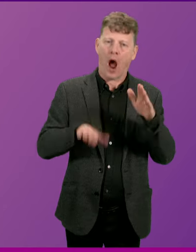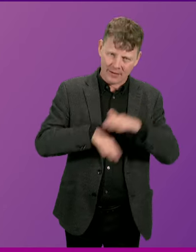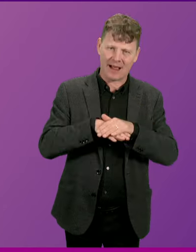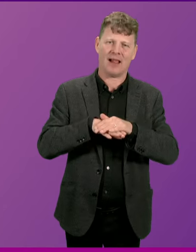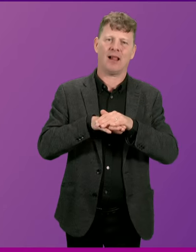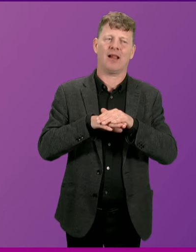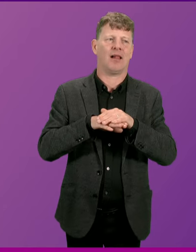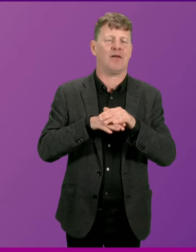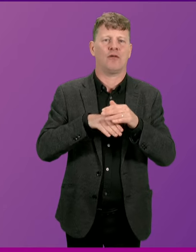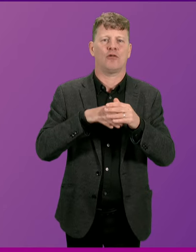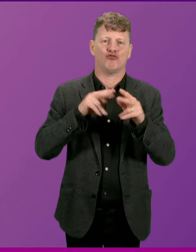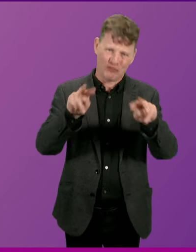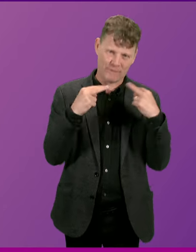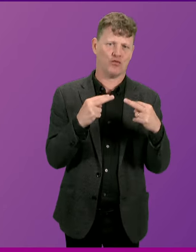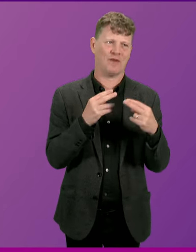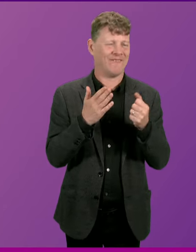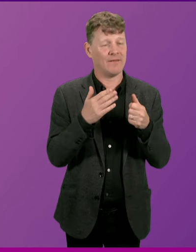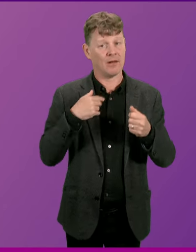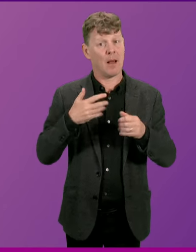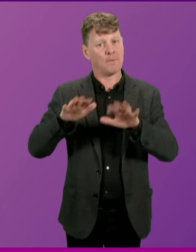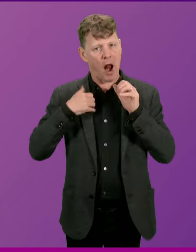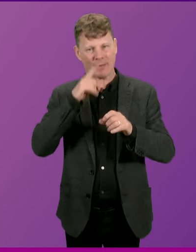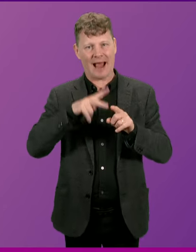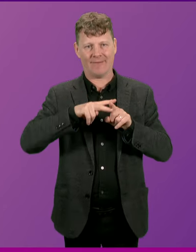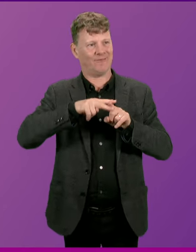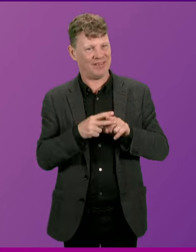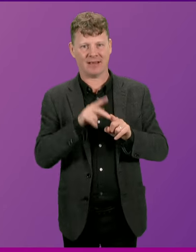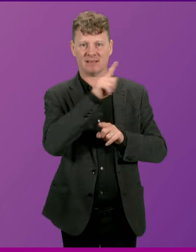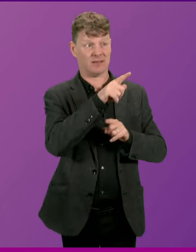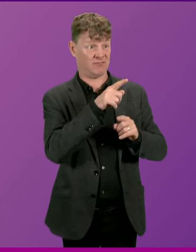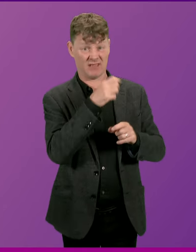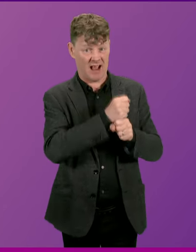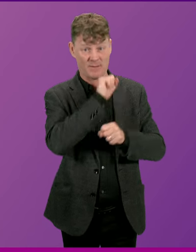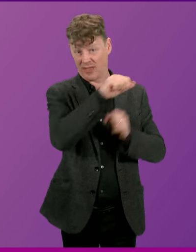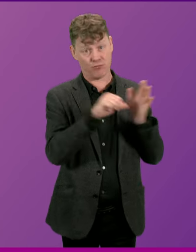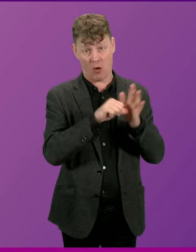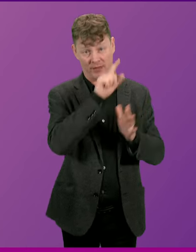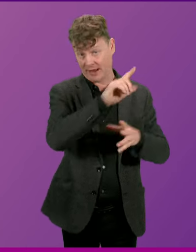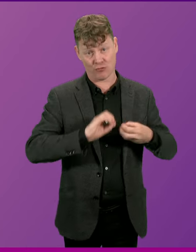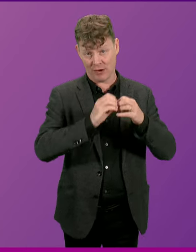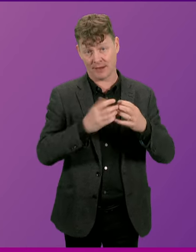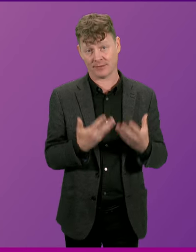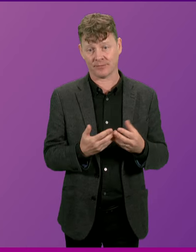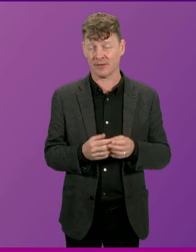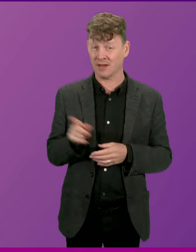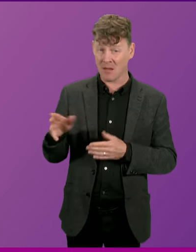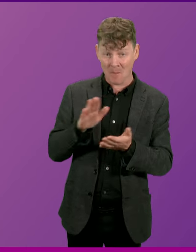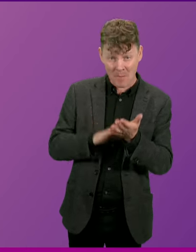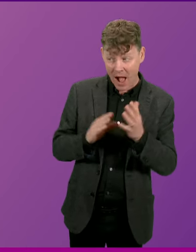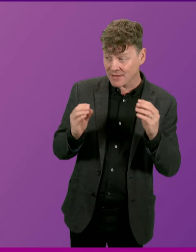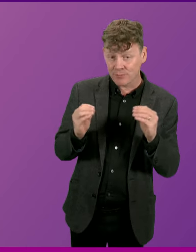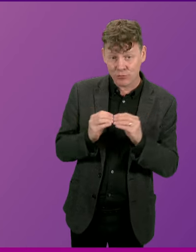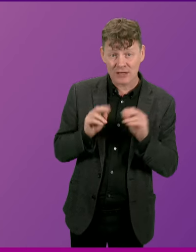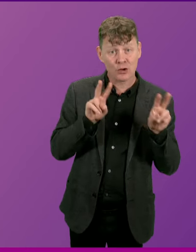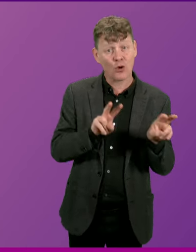Parliament can fix the problems this Government has created? Deputy First Minister. Well, the fact that Miles Briggs was able to